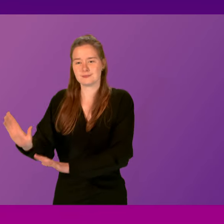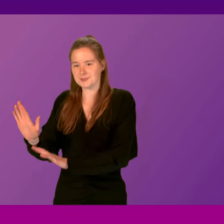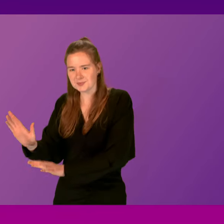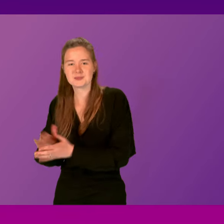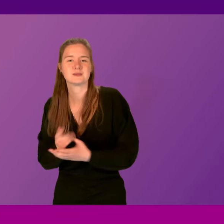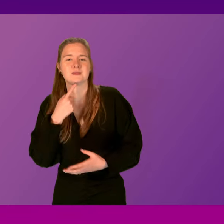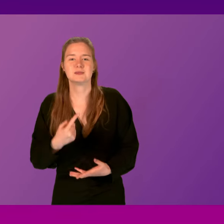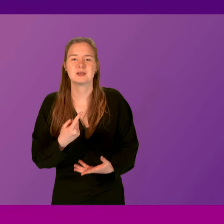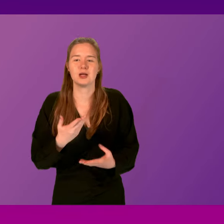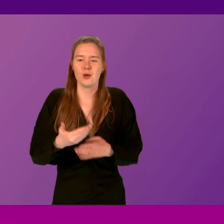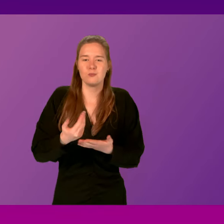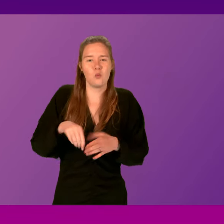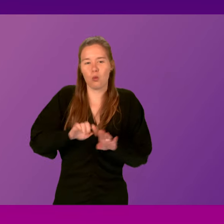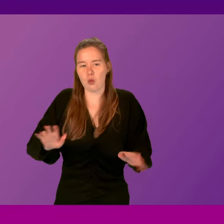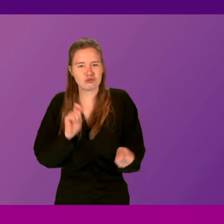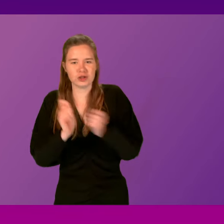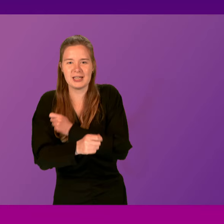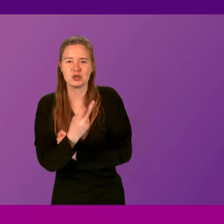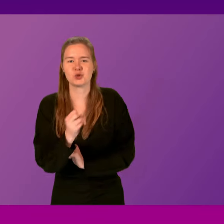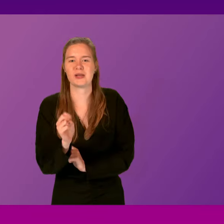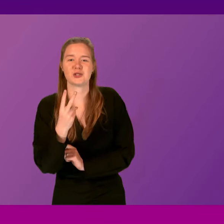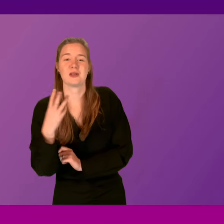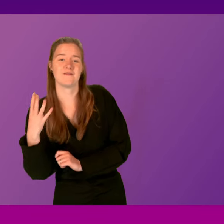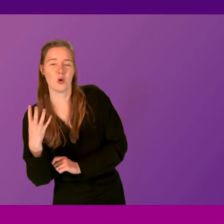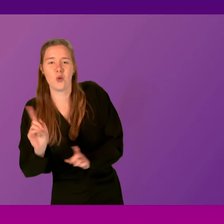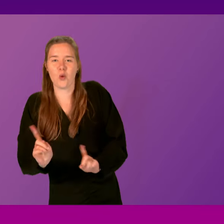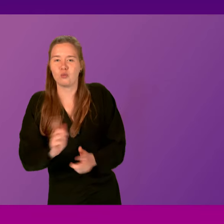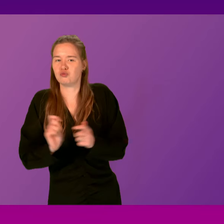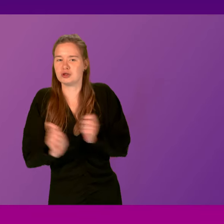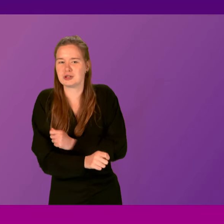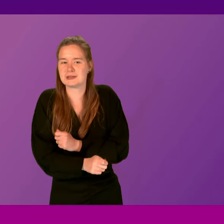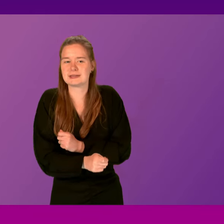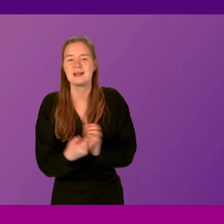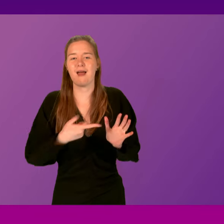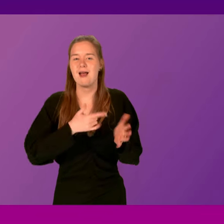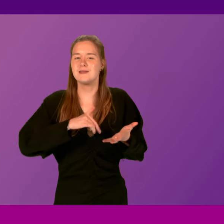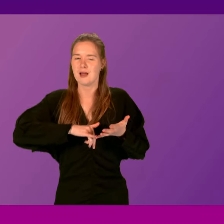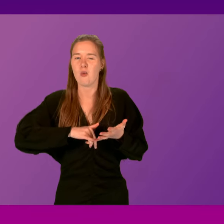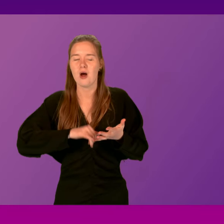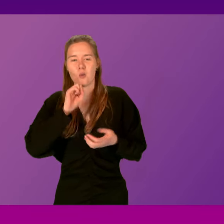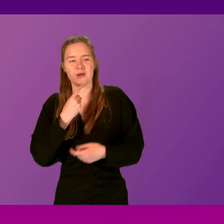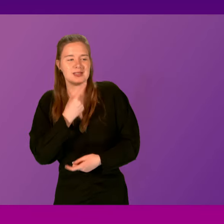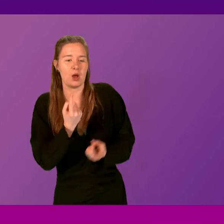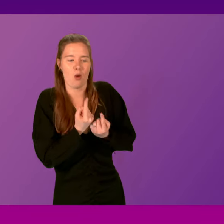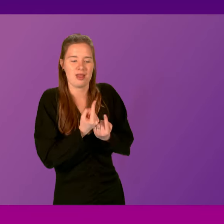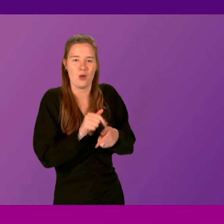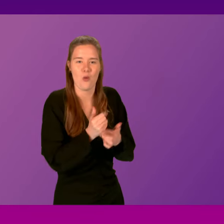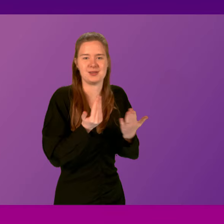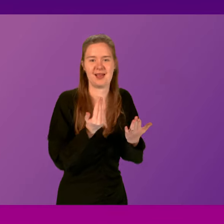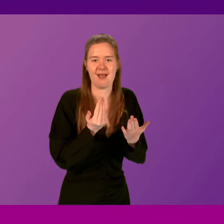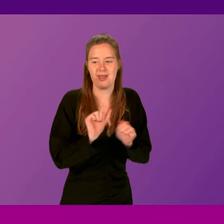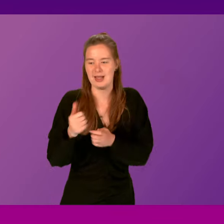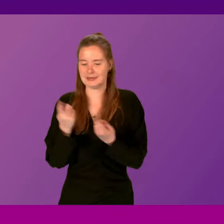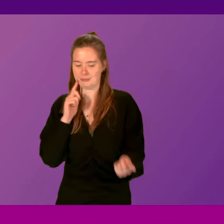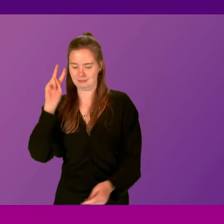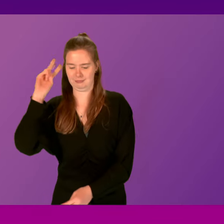thing that absolutely won't change in 2024, presiding officer, is that Anas Awar will say one thing one day, and then